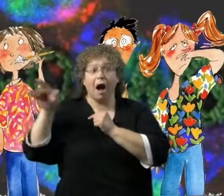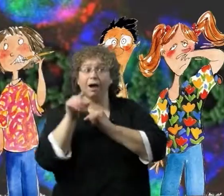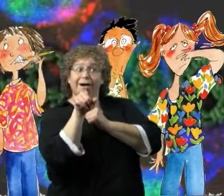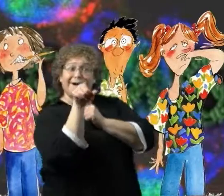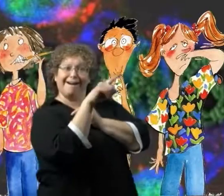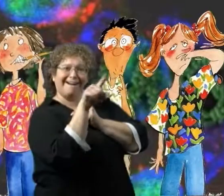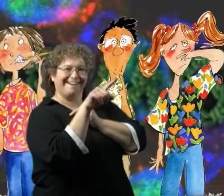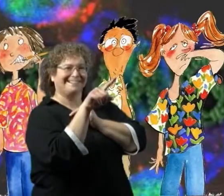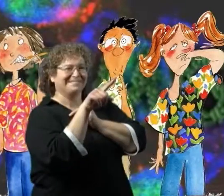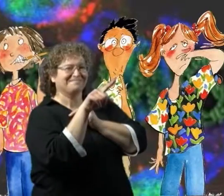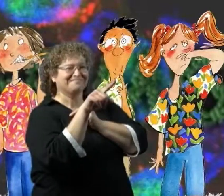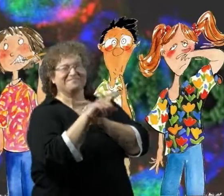like these